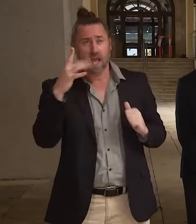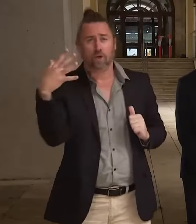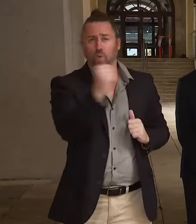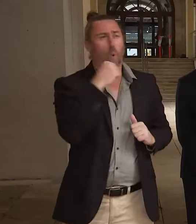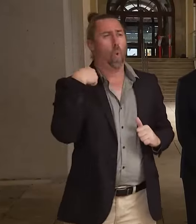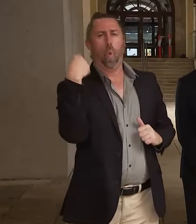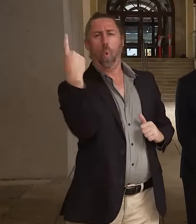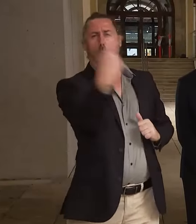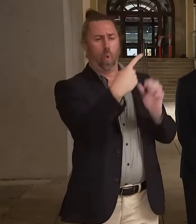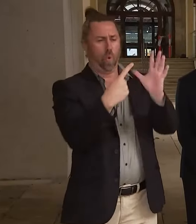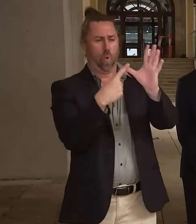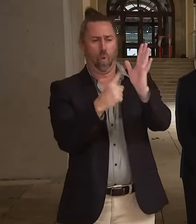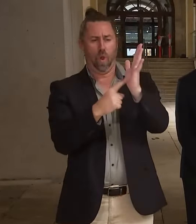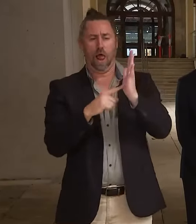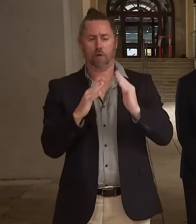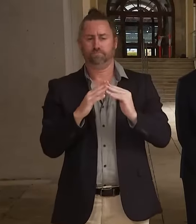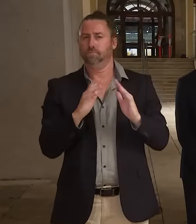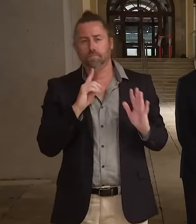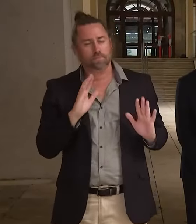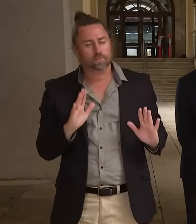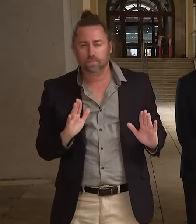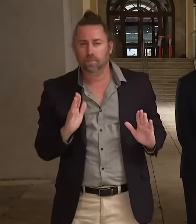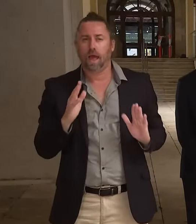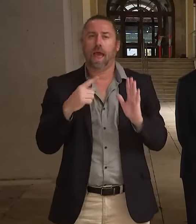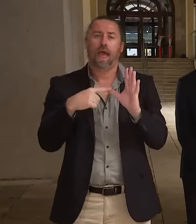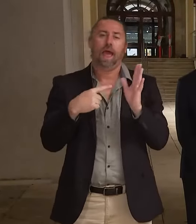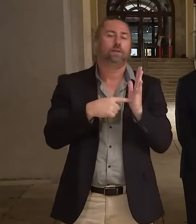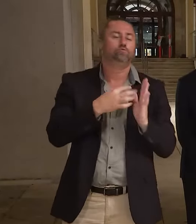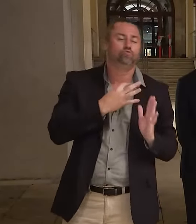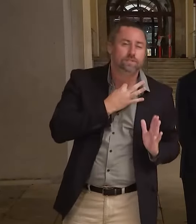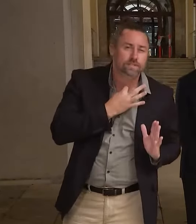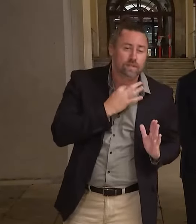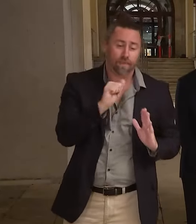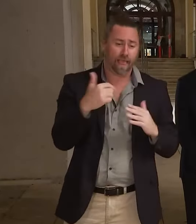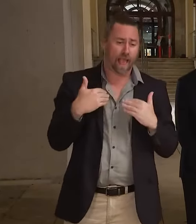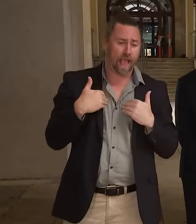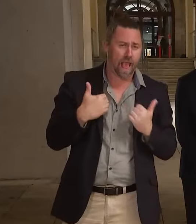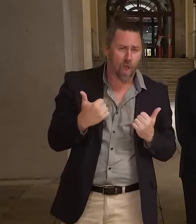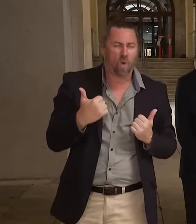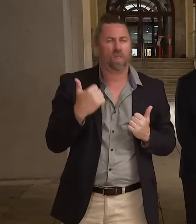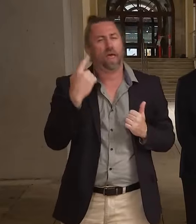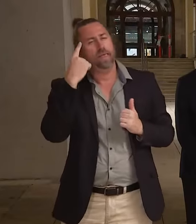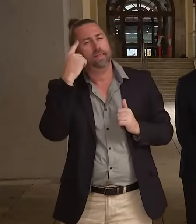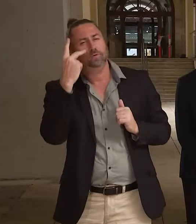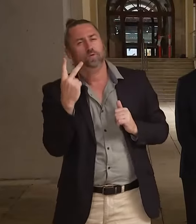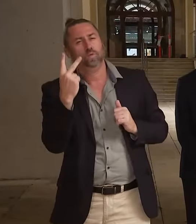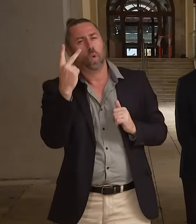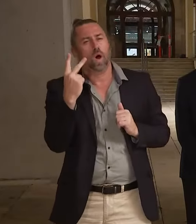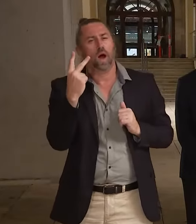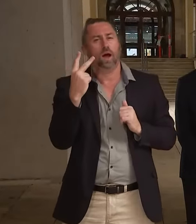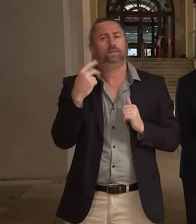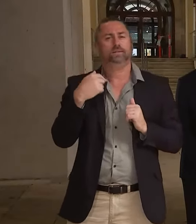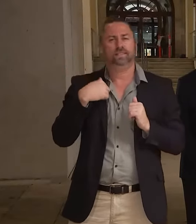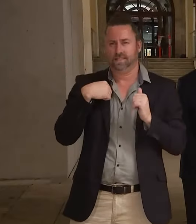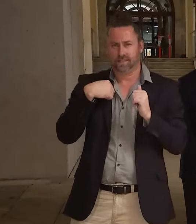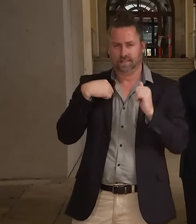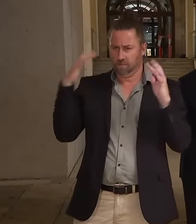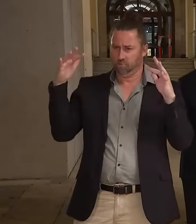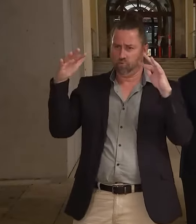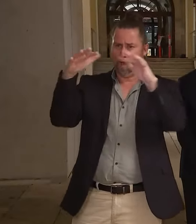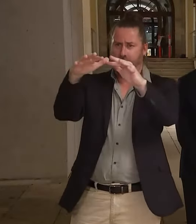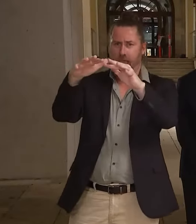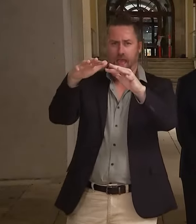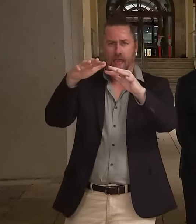just stay home. We've said those most vulnerable should consider avoiding those heavily populated